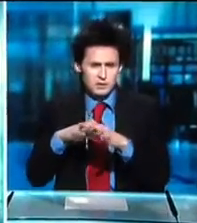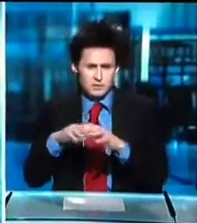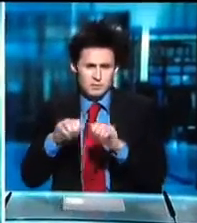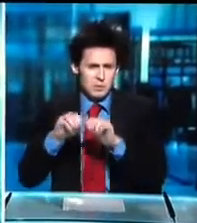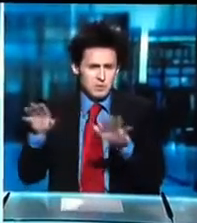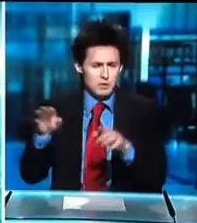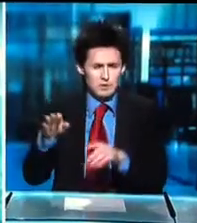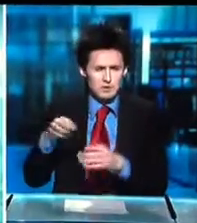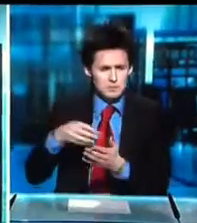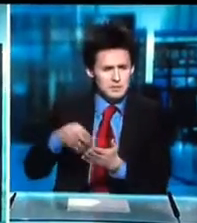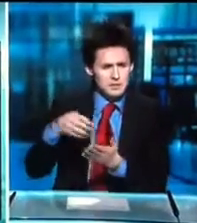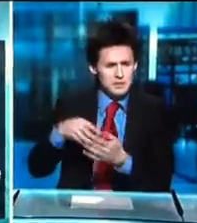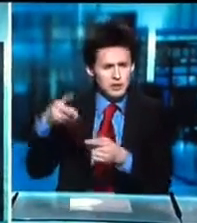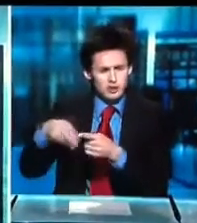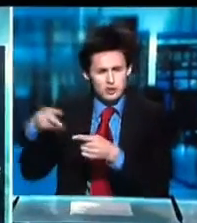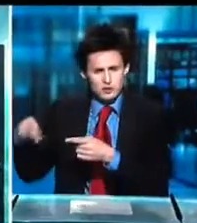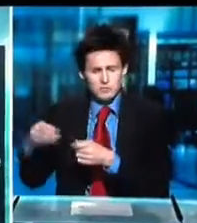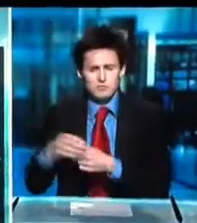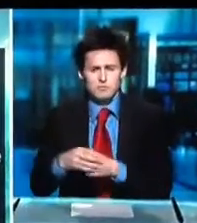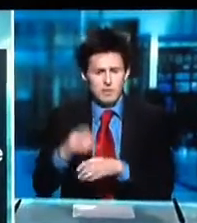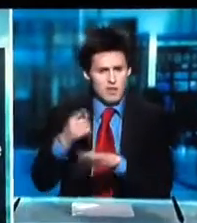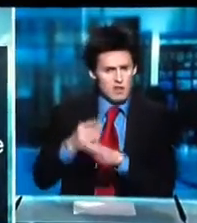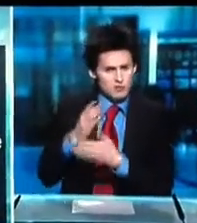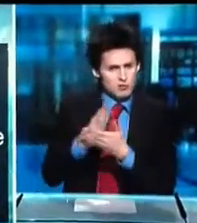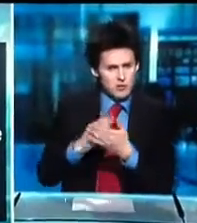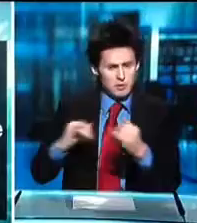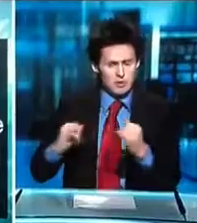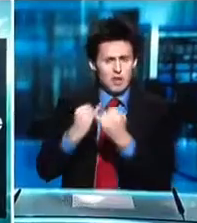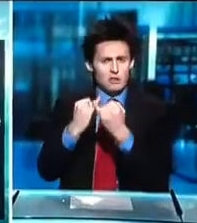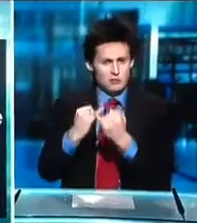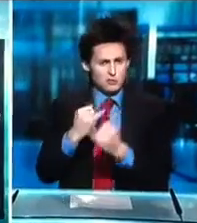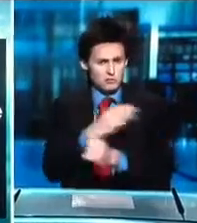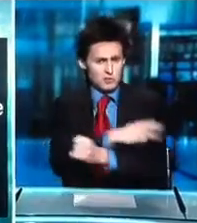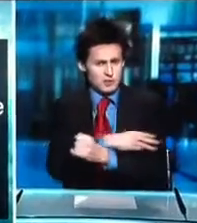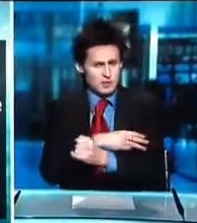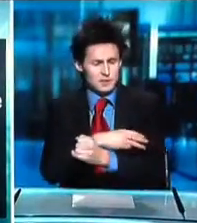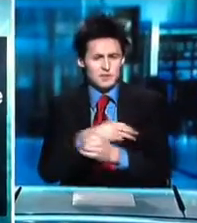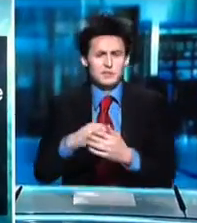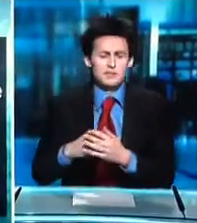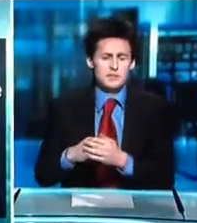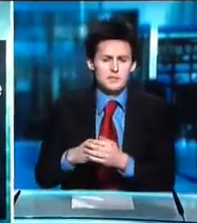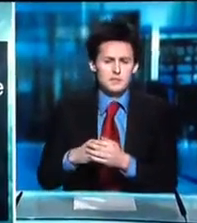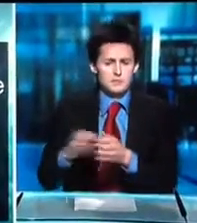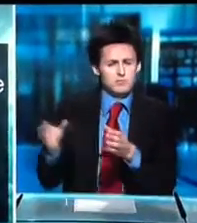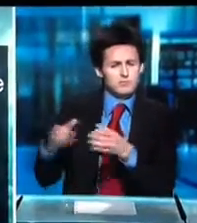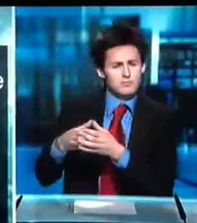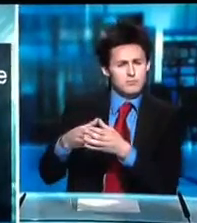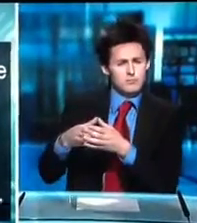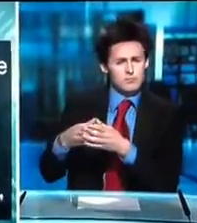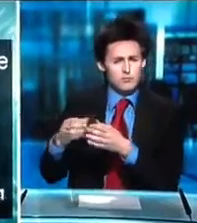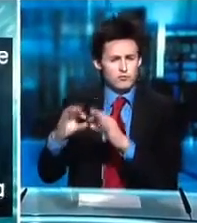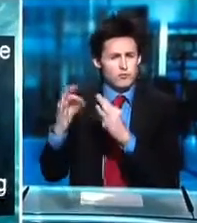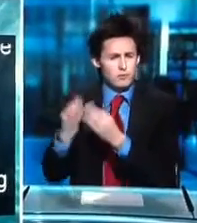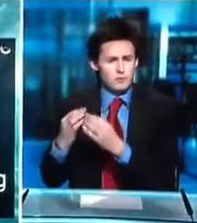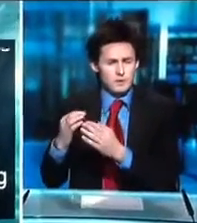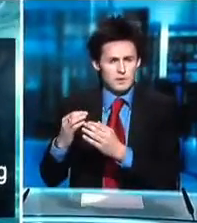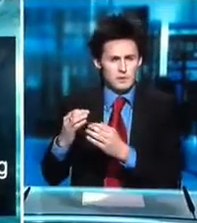the British government's public spending cuts. There were some clashes with police.